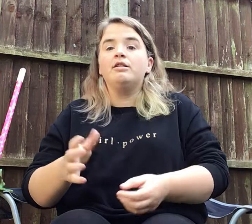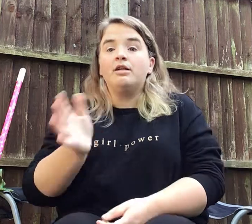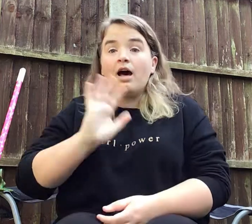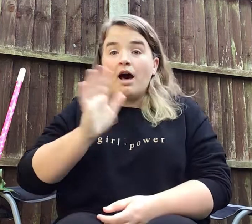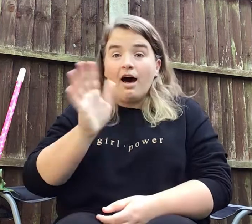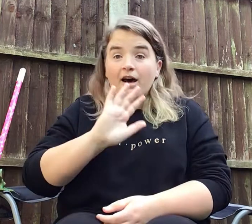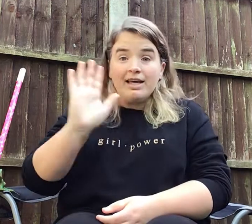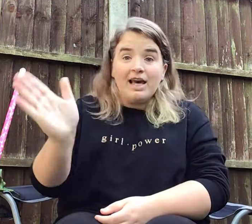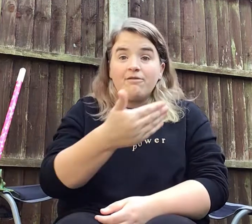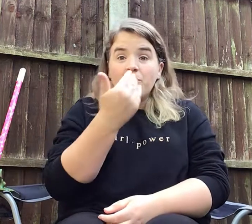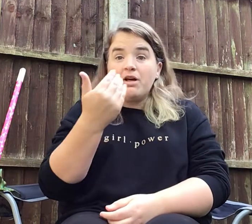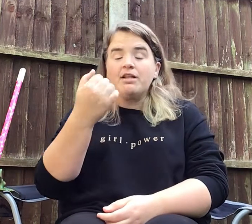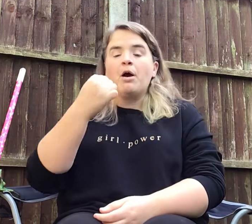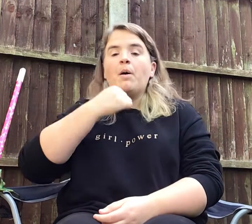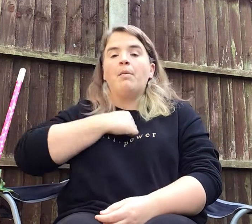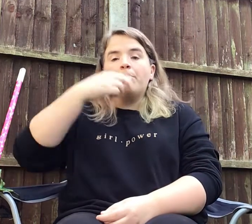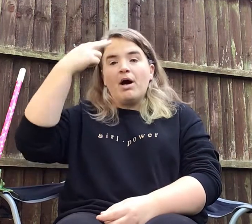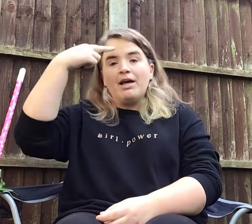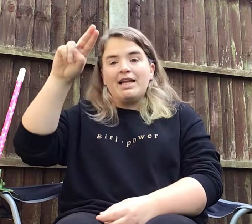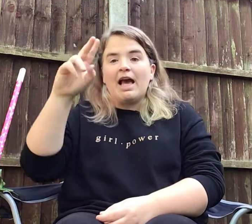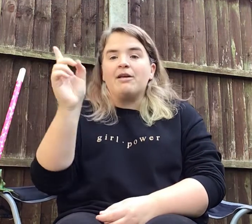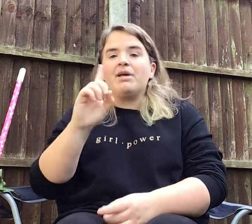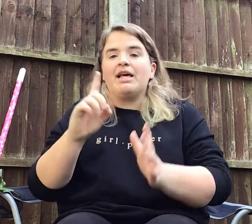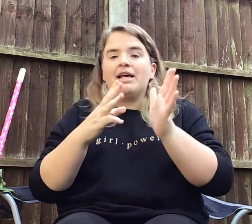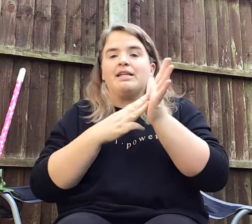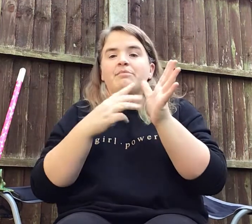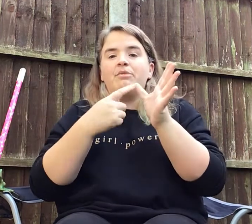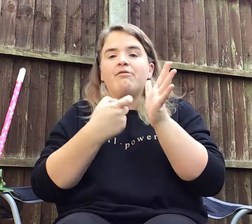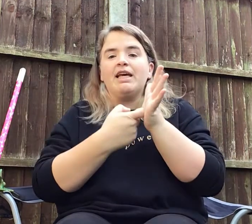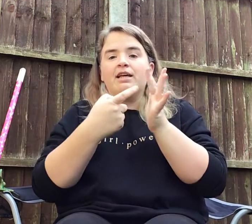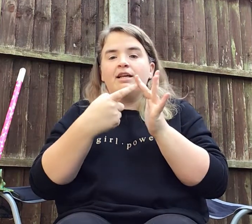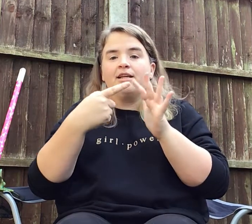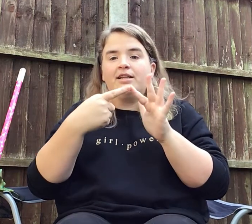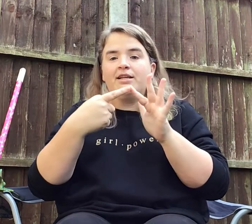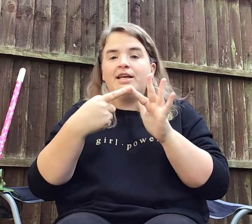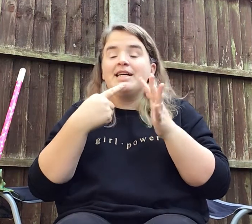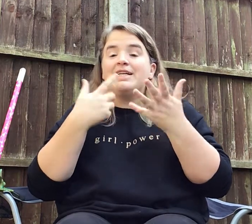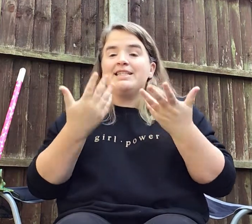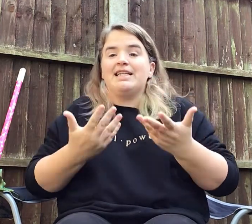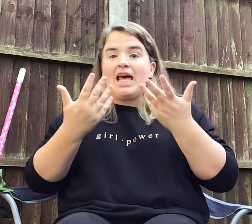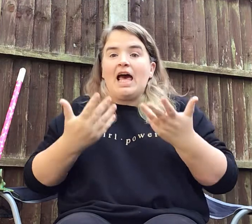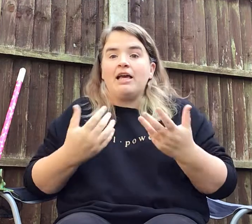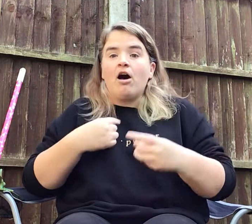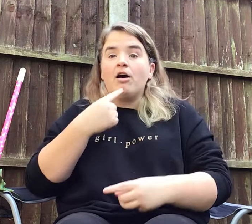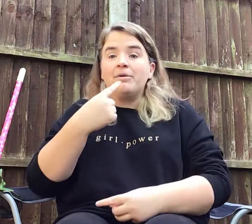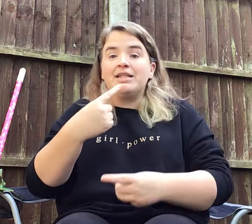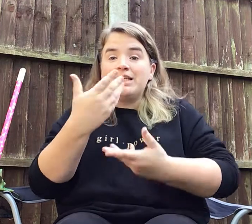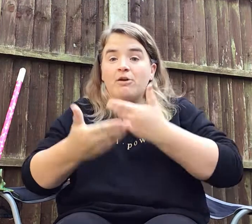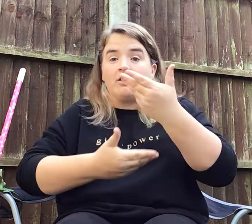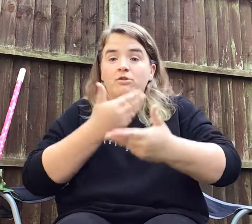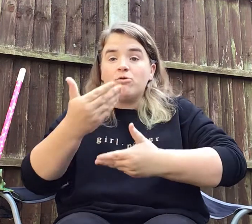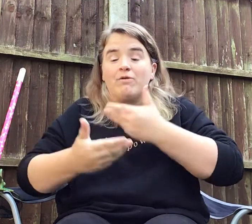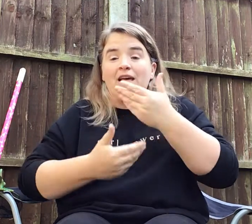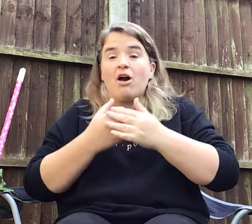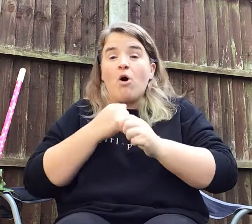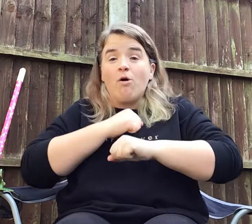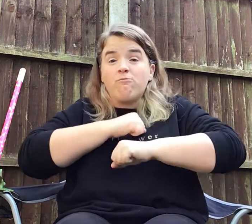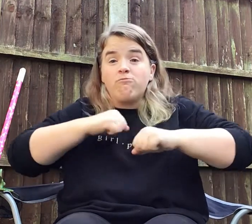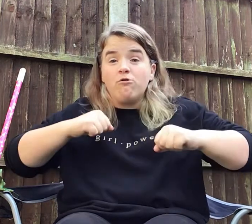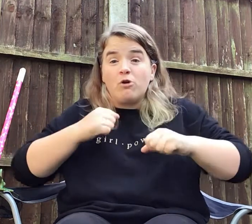Hi everyone, my name is Marie. Today I'm going to tell the story of Room